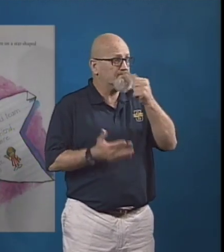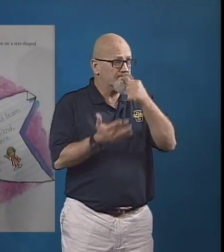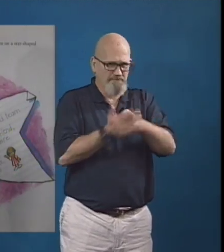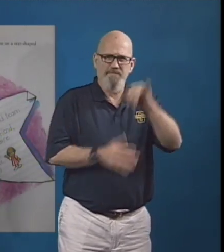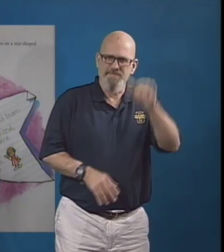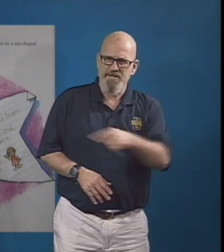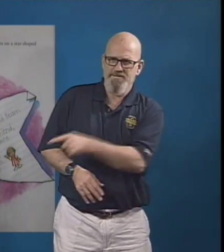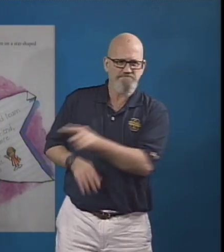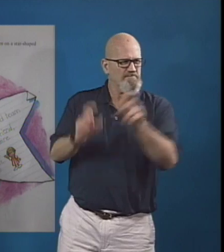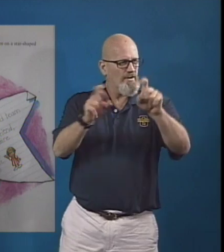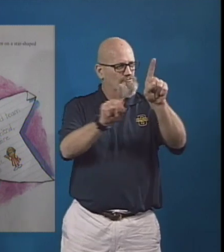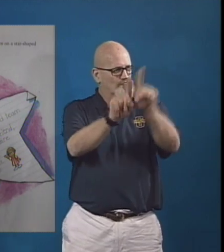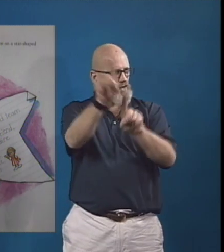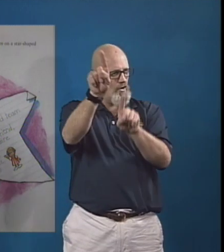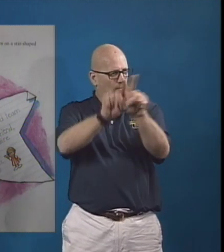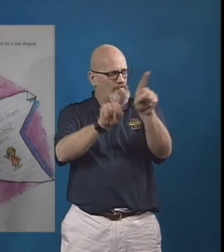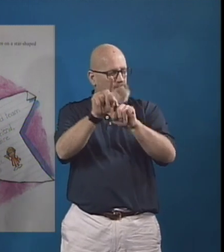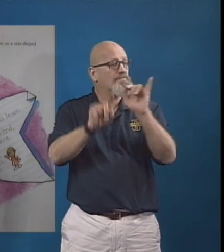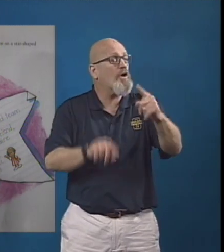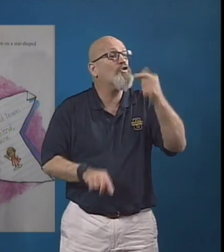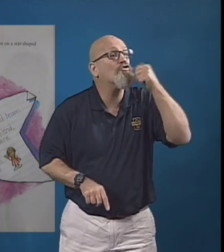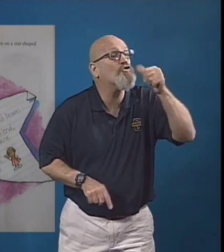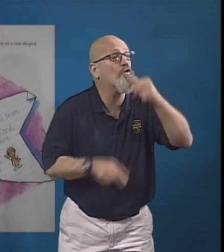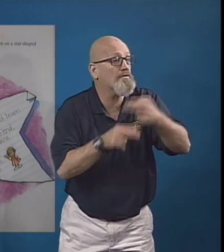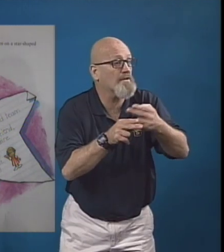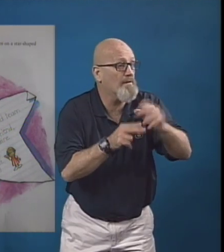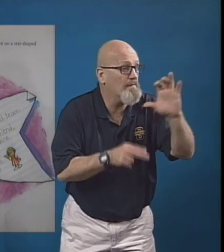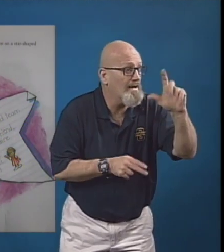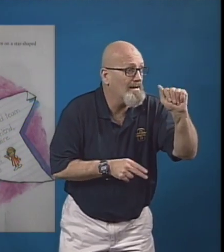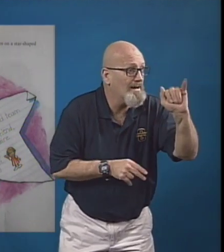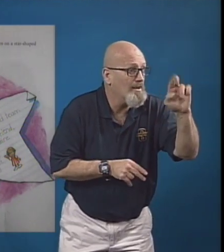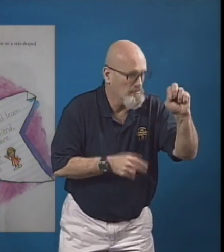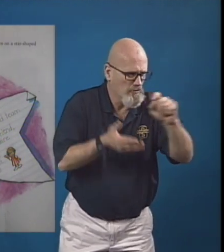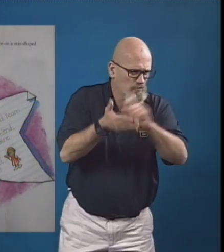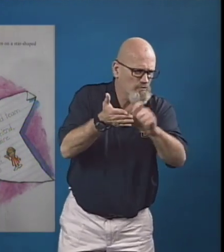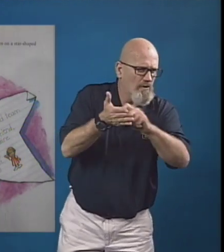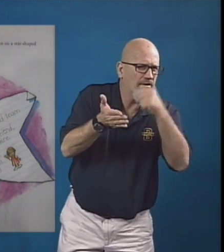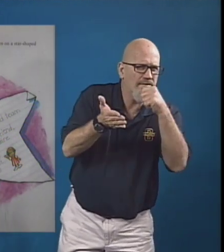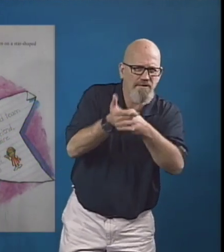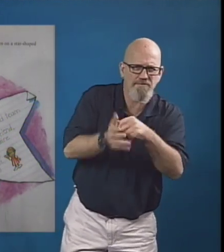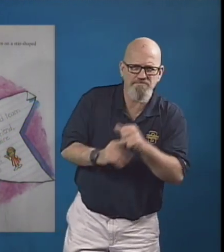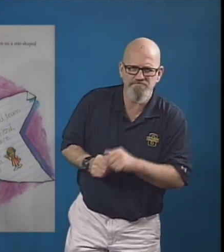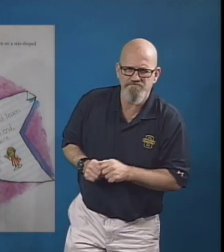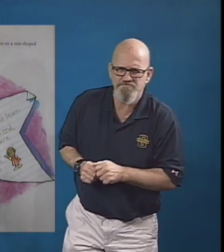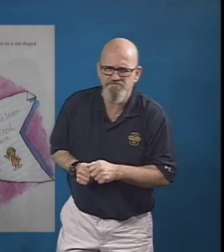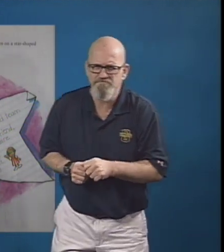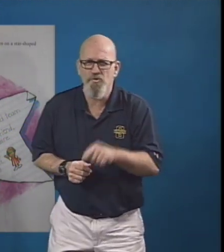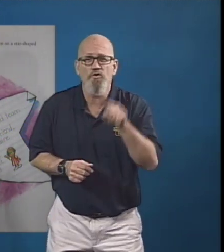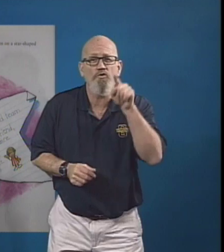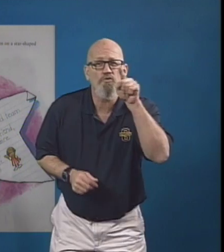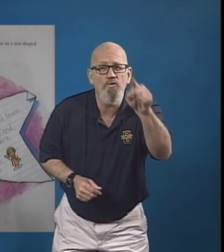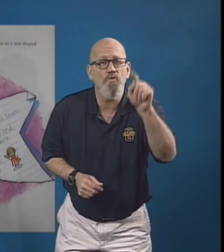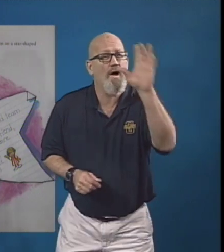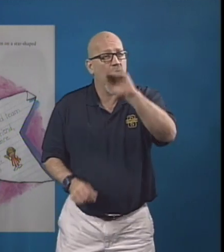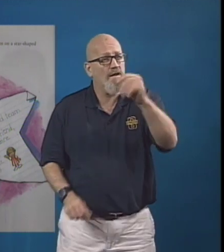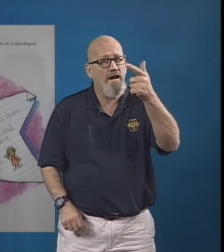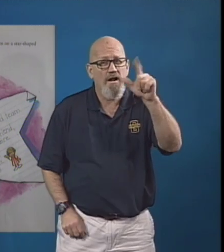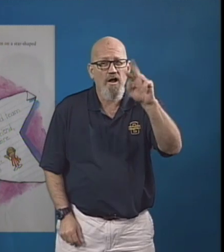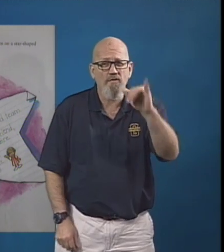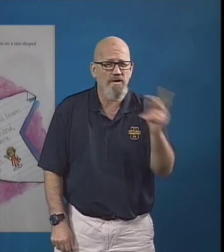His favorite letter was written on a star-shaped piece of paper. It said, You